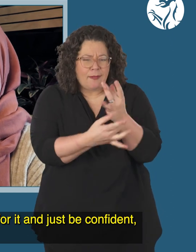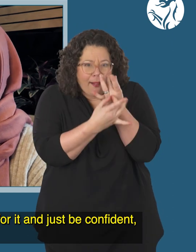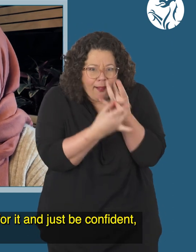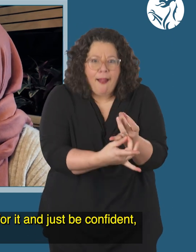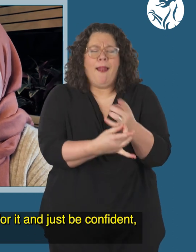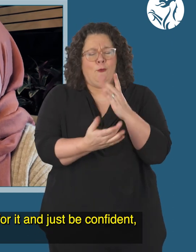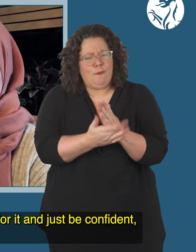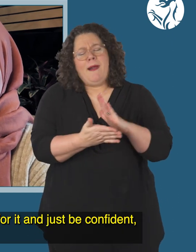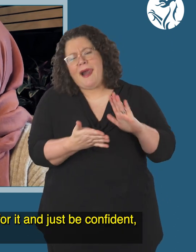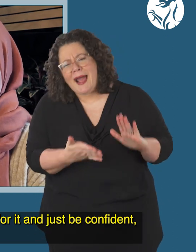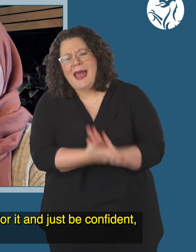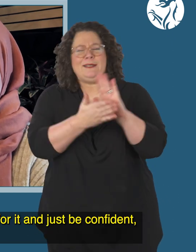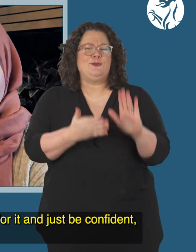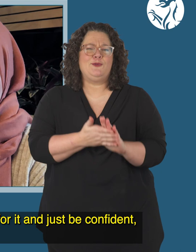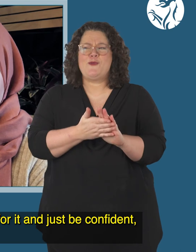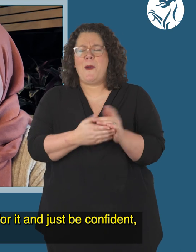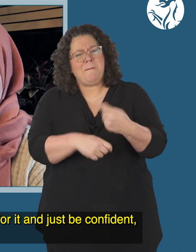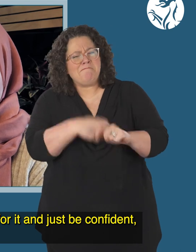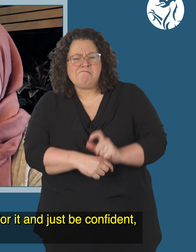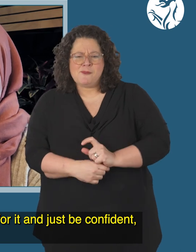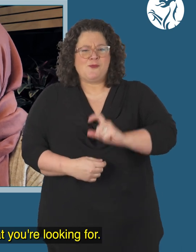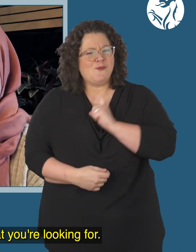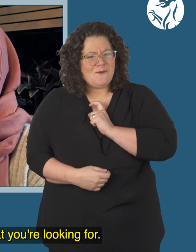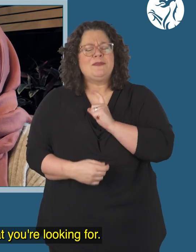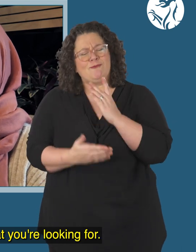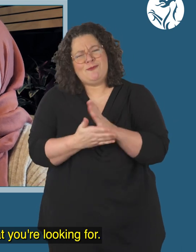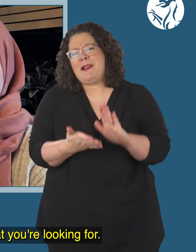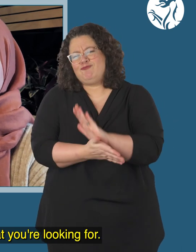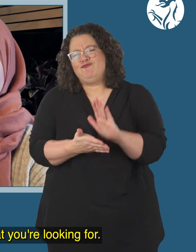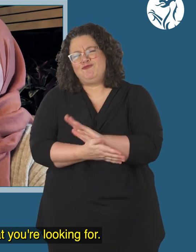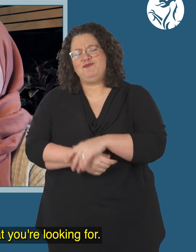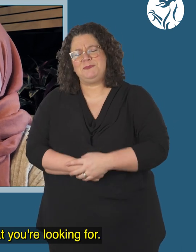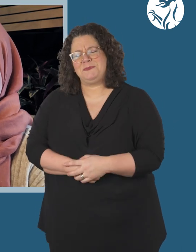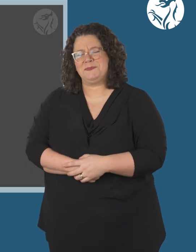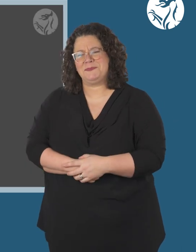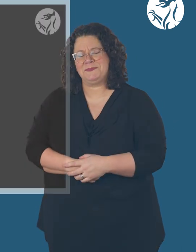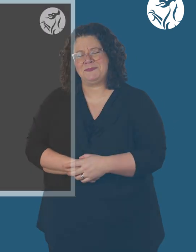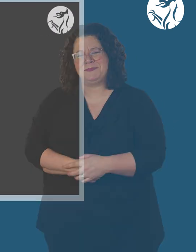and just go for it and just be confident and you will definitely find something that you're looking for